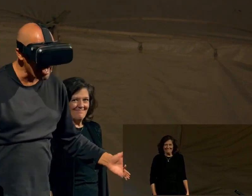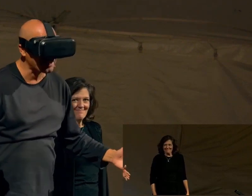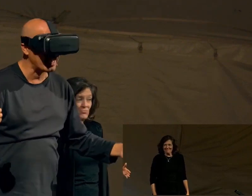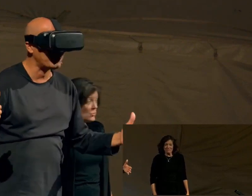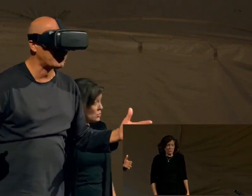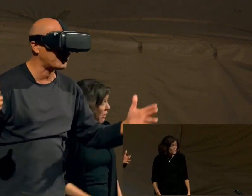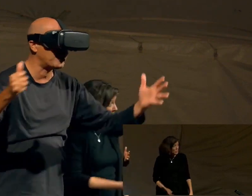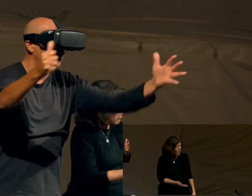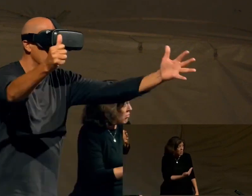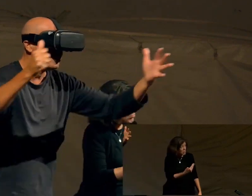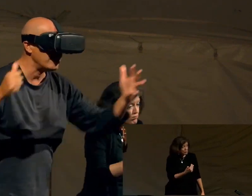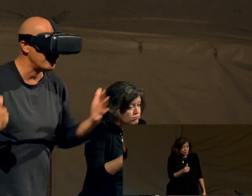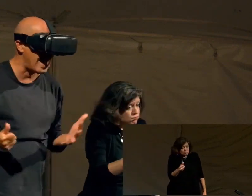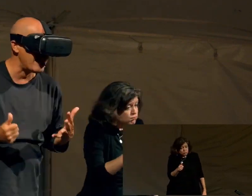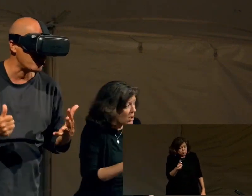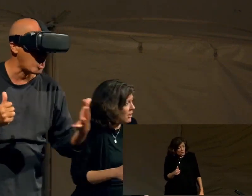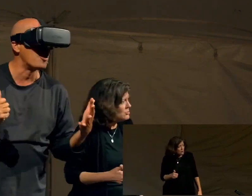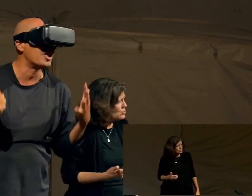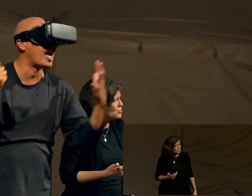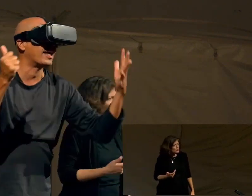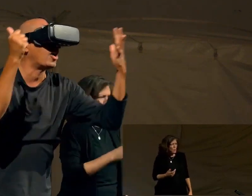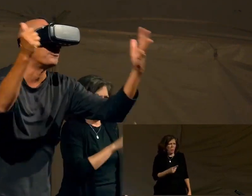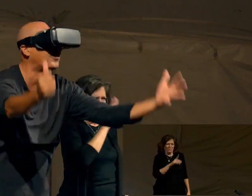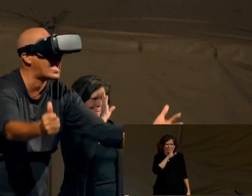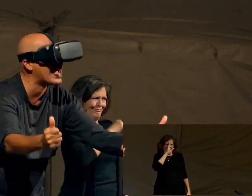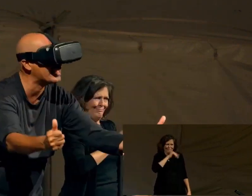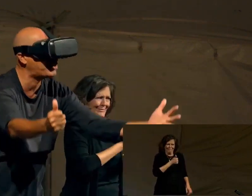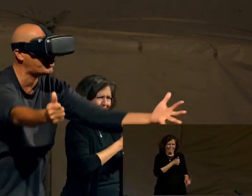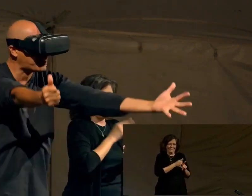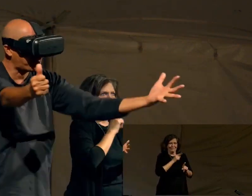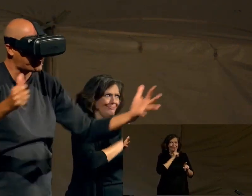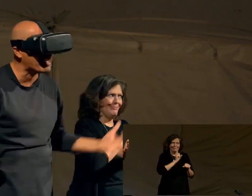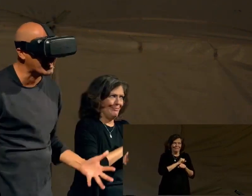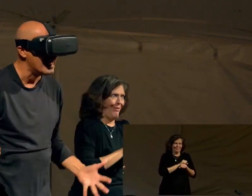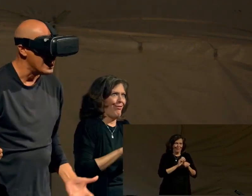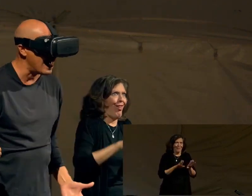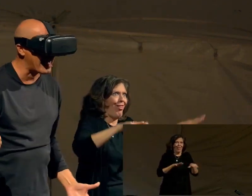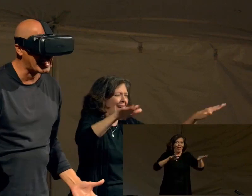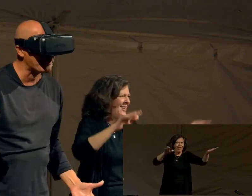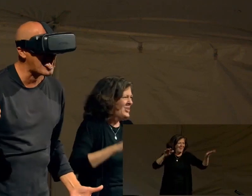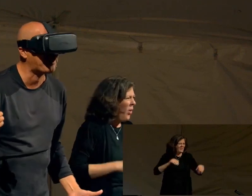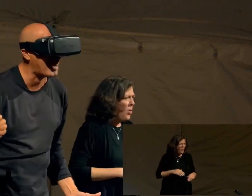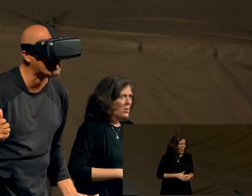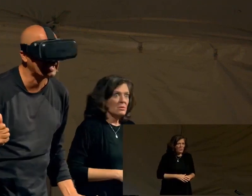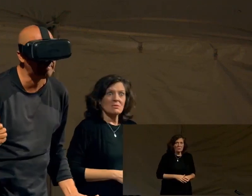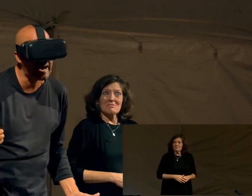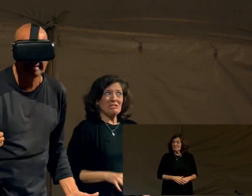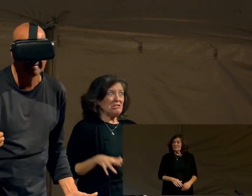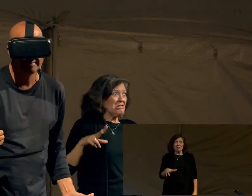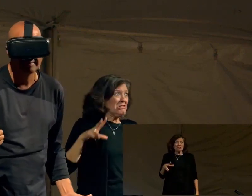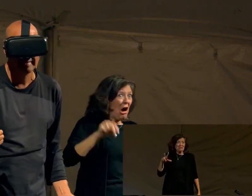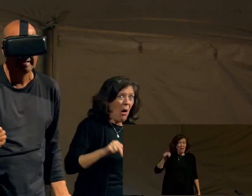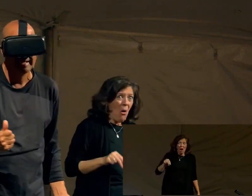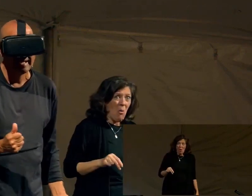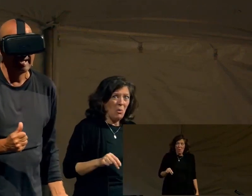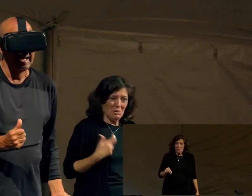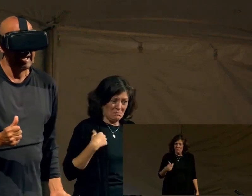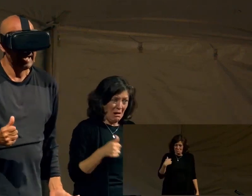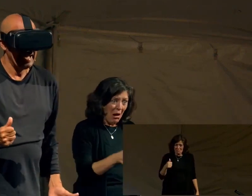He's like, come on, sir. It's just the, you know you're not going to go fly. It's just the scenery. I'm like, I'm not pressing the button.